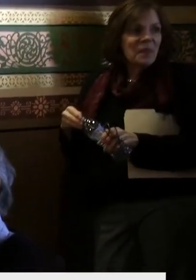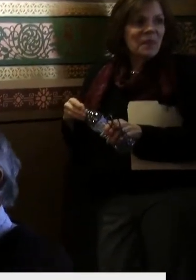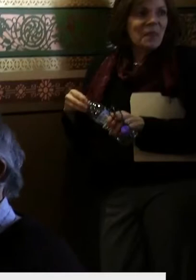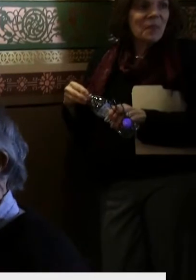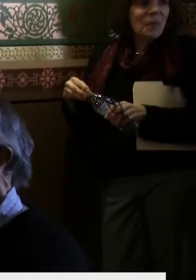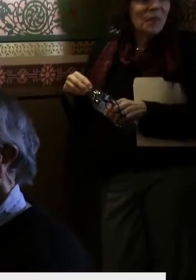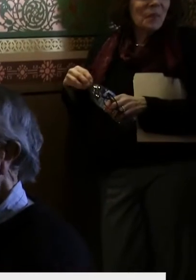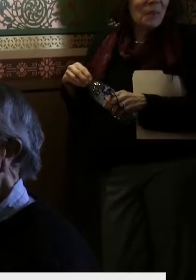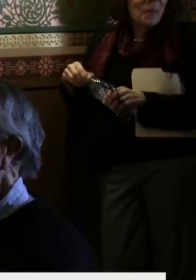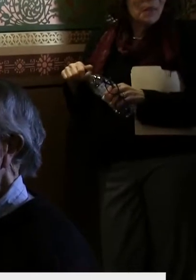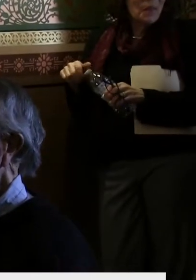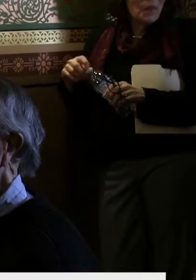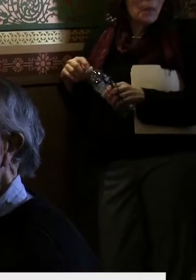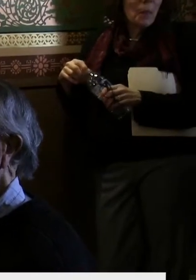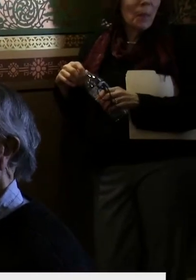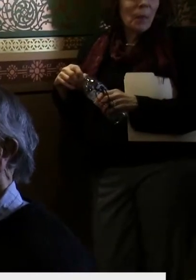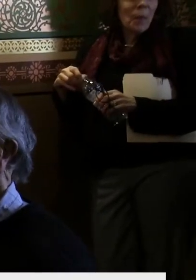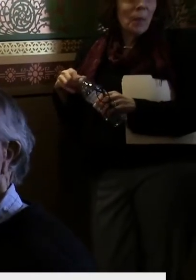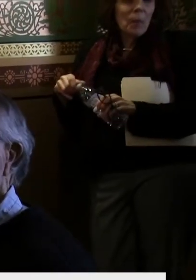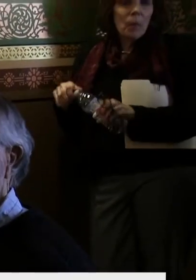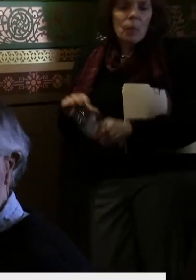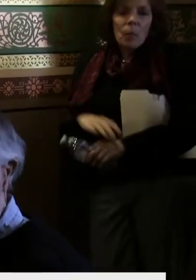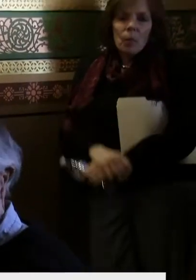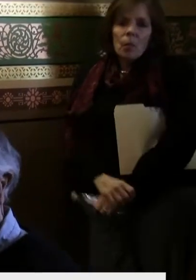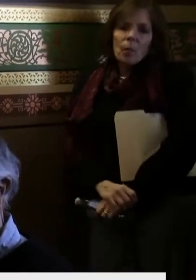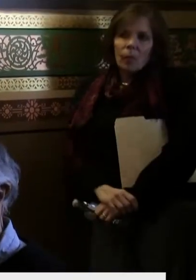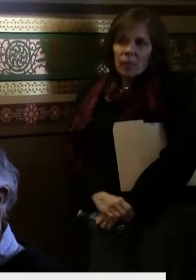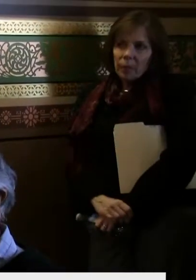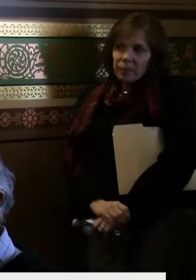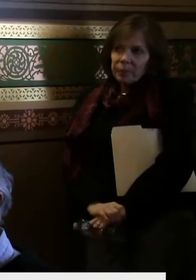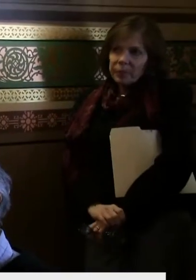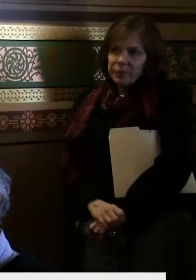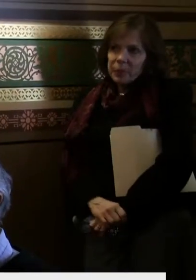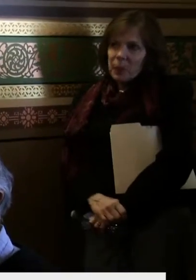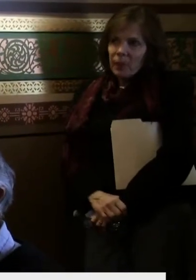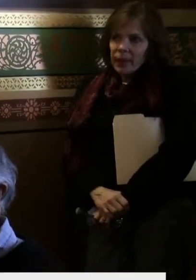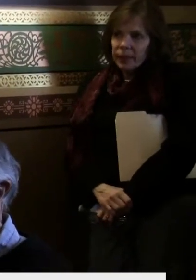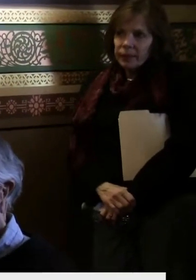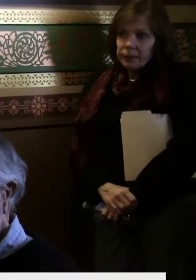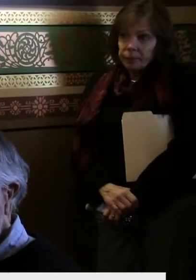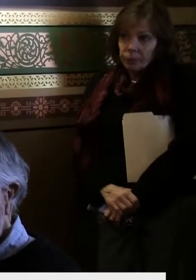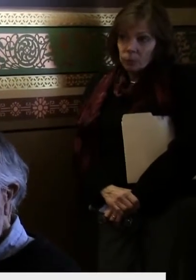that are on the table today in the budget process.